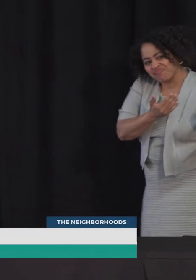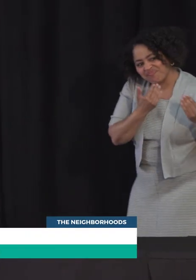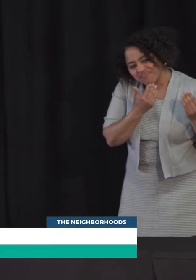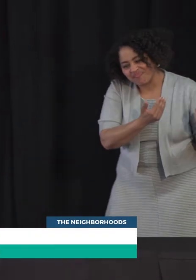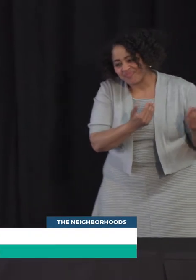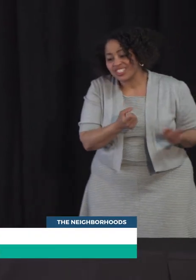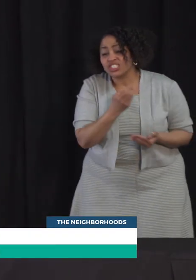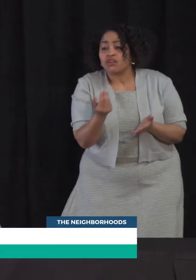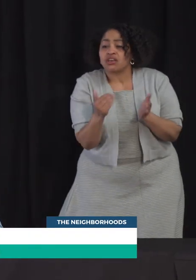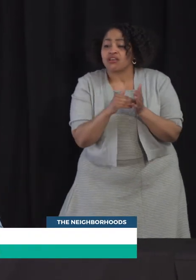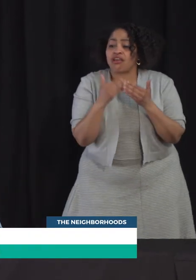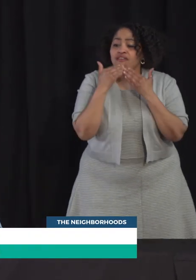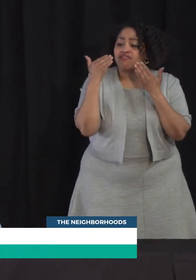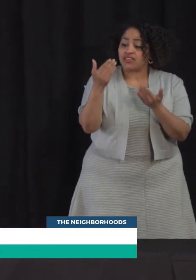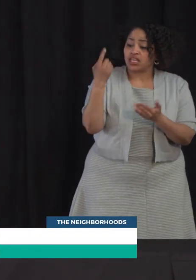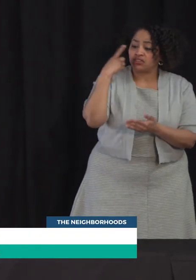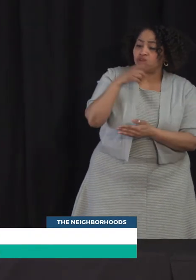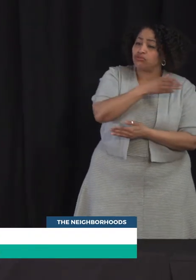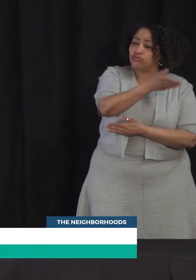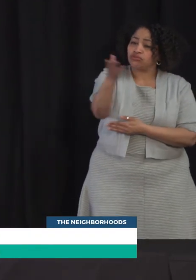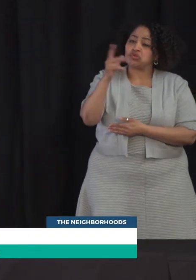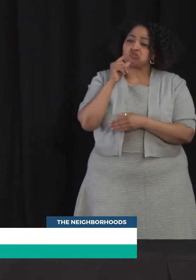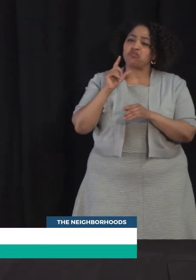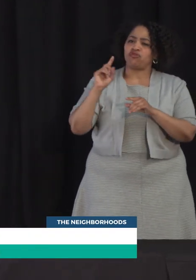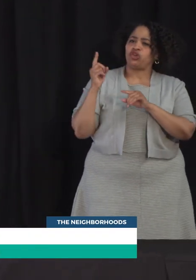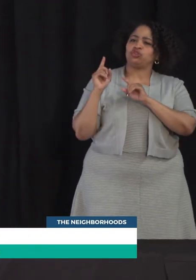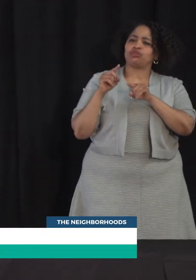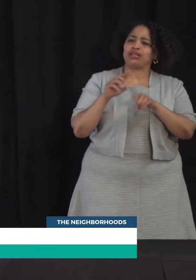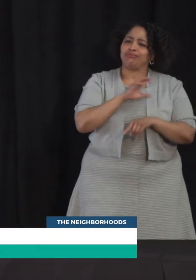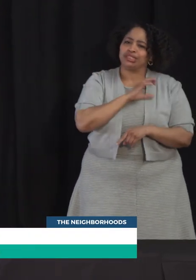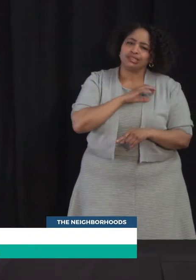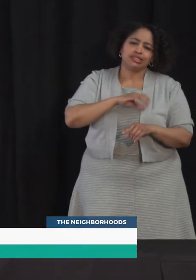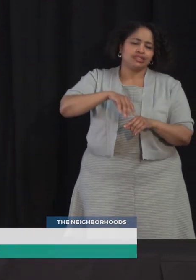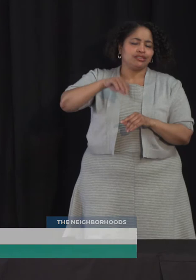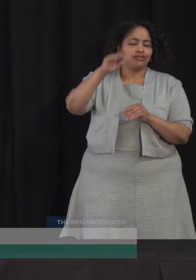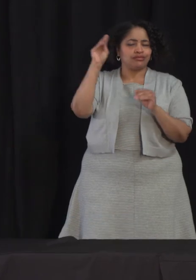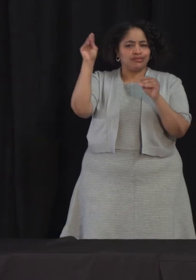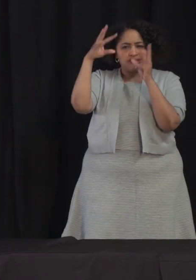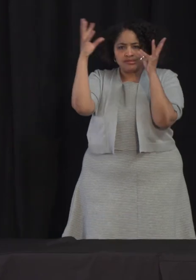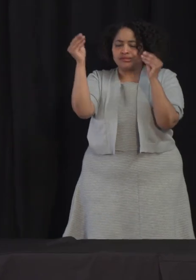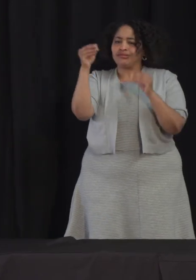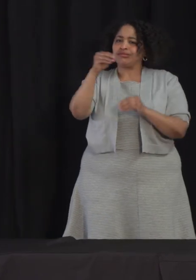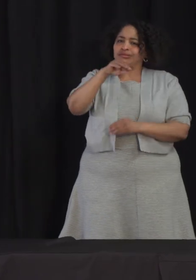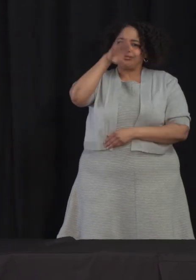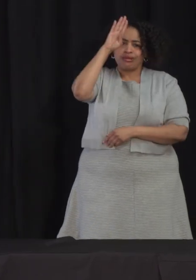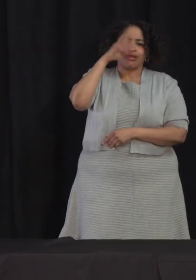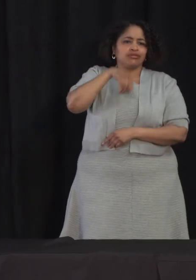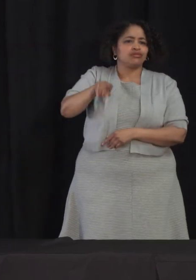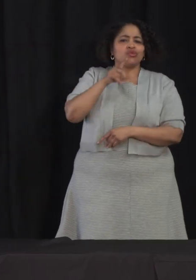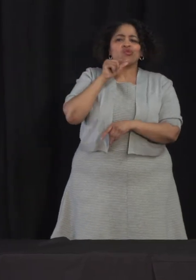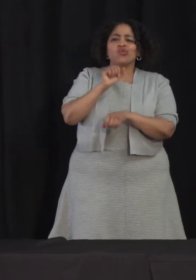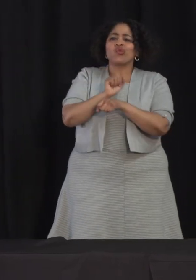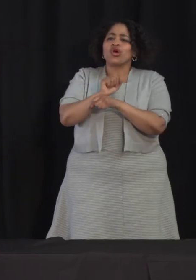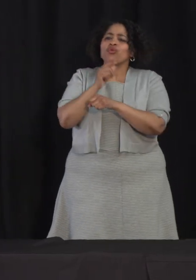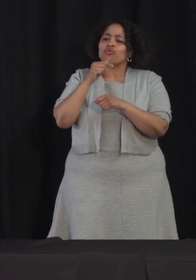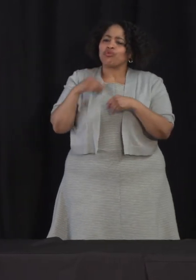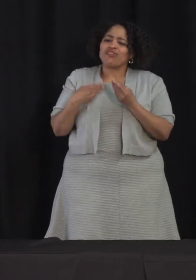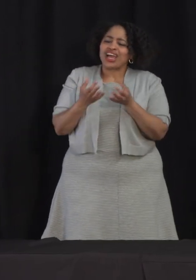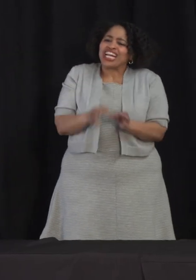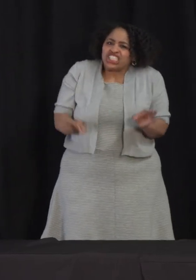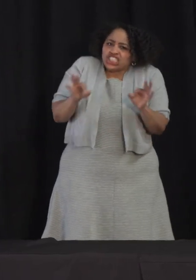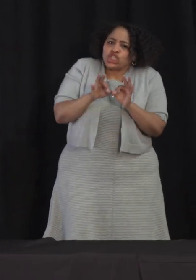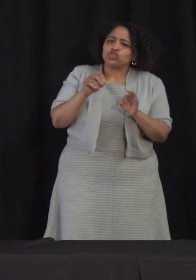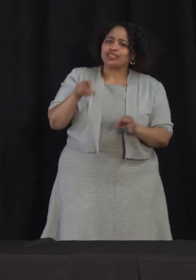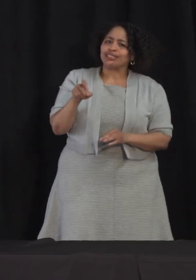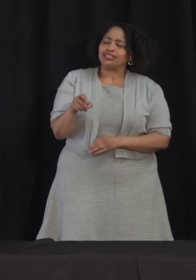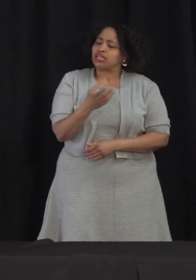So, again, thanks to the first responders who are ensuring our safety, workers who are providing us with the essentials that we need, and those